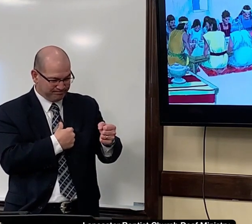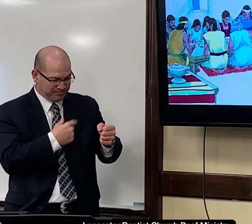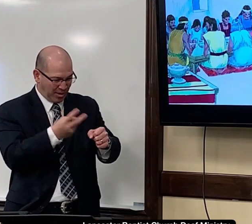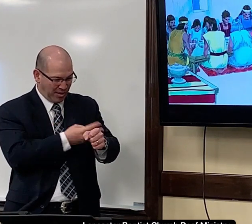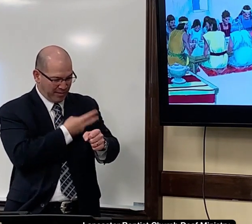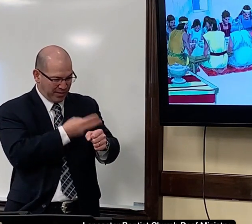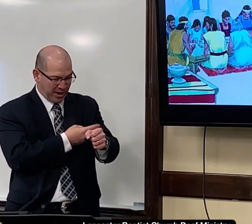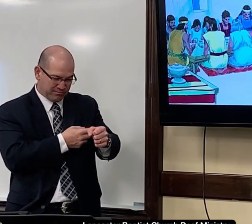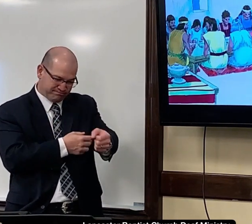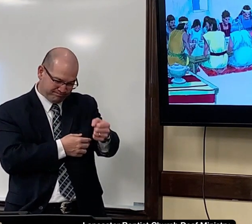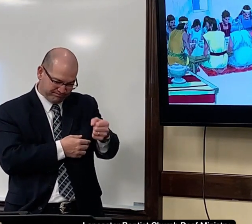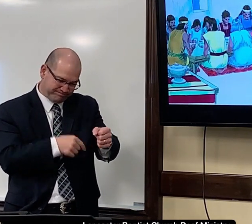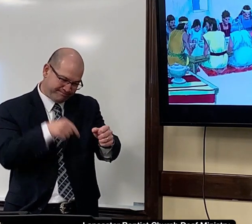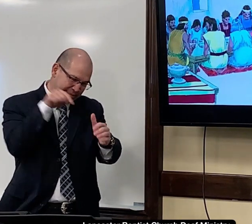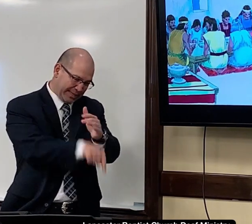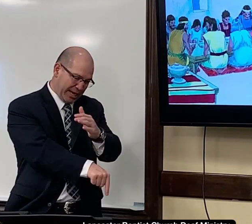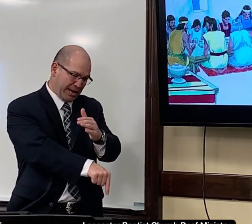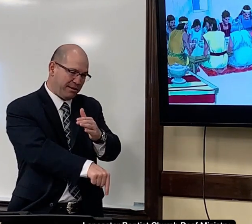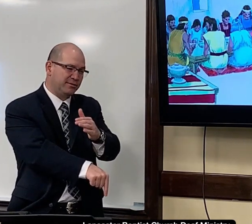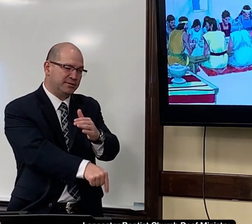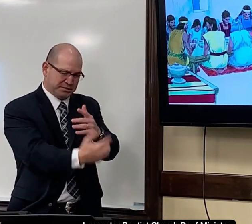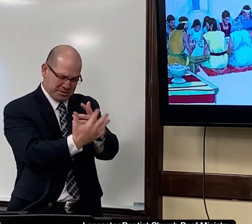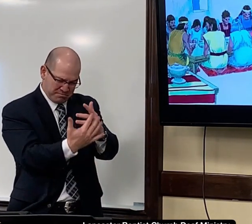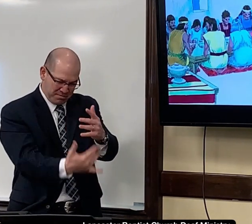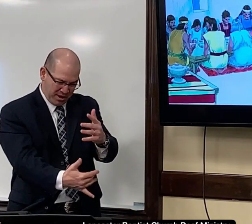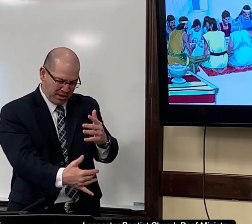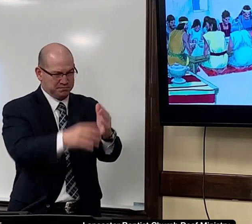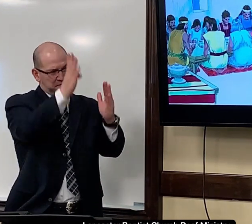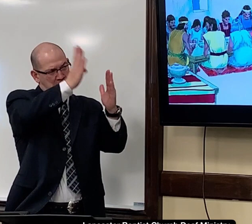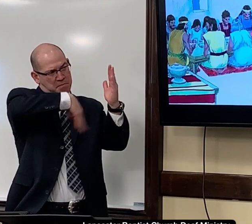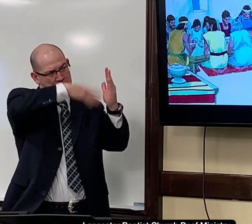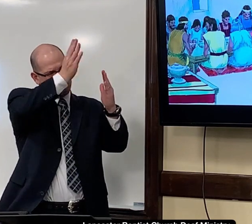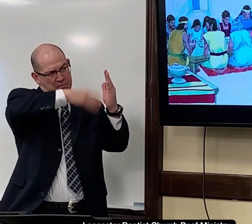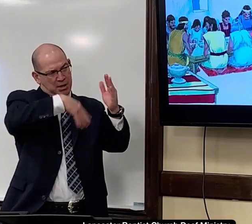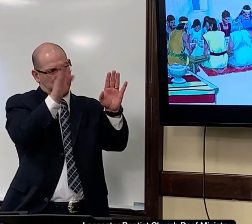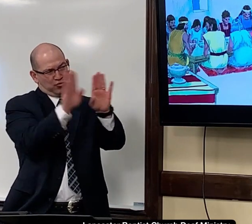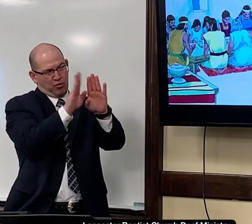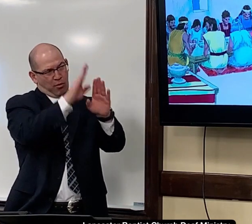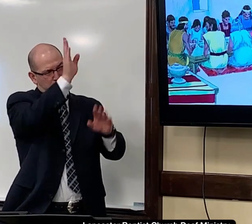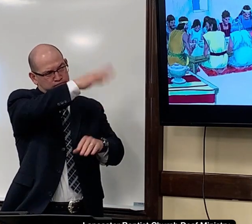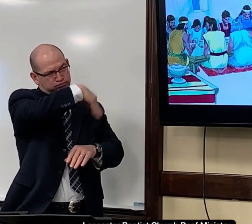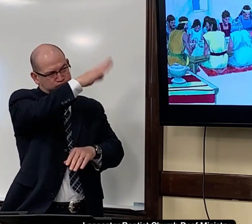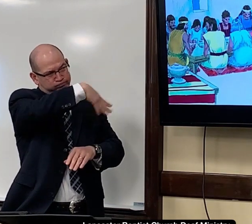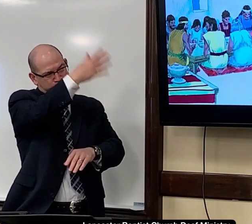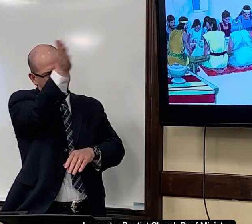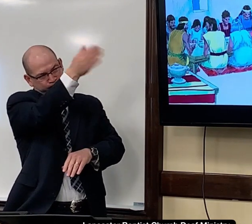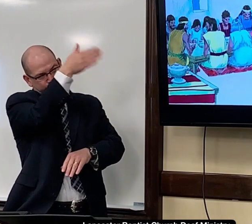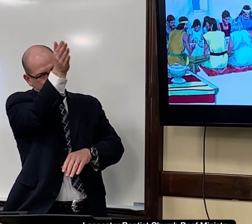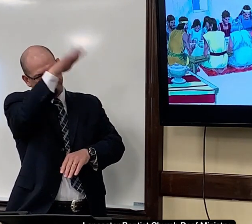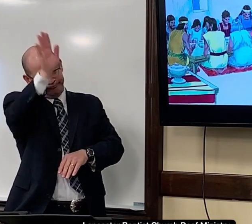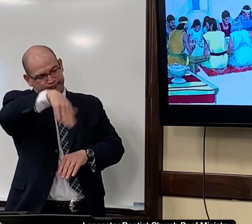And God told us to take this lamb and kill this lamb and gather the blood and paint it over the doorposts of our home.